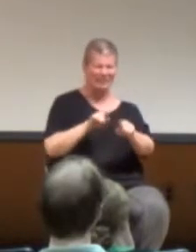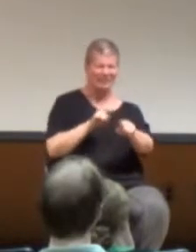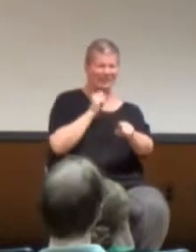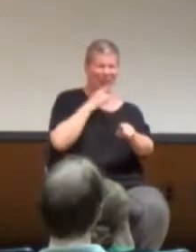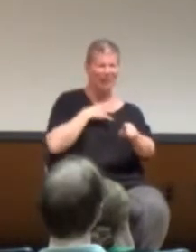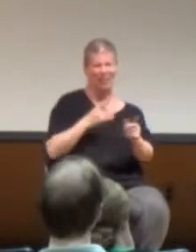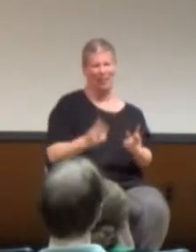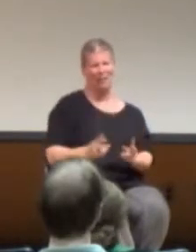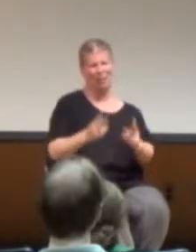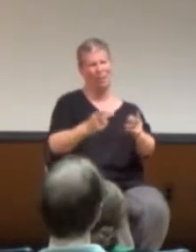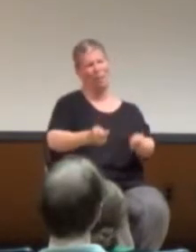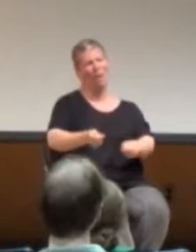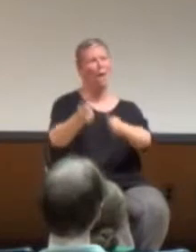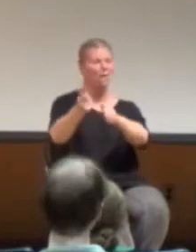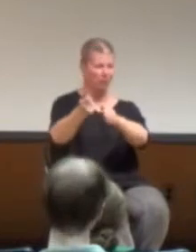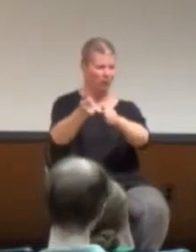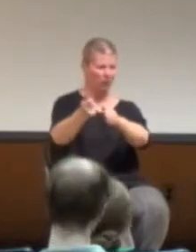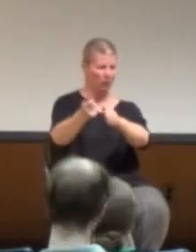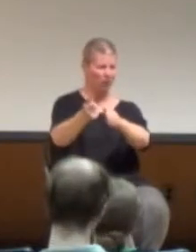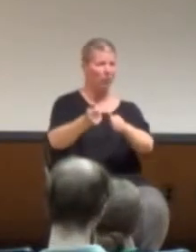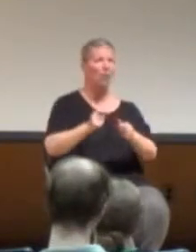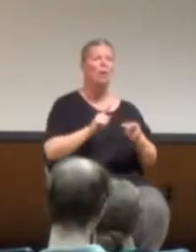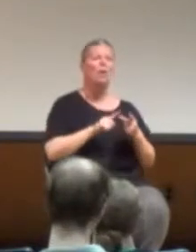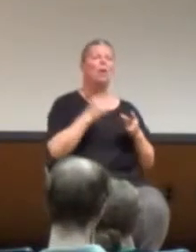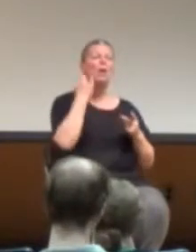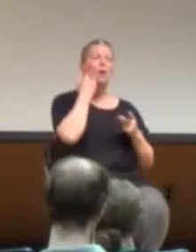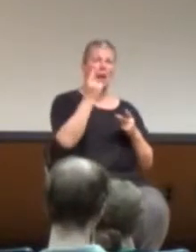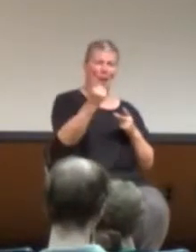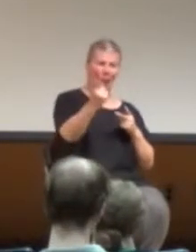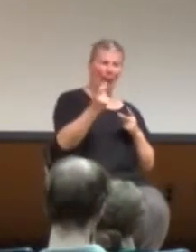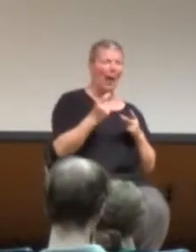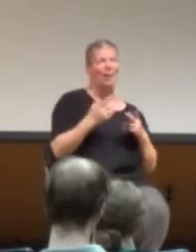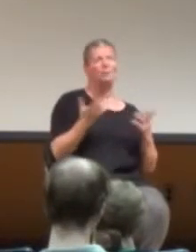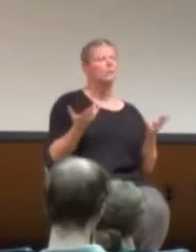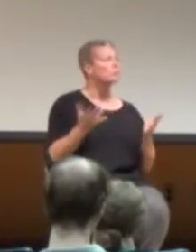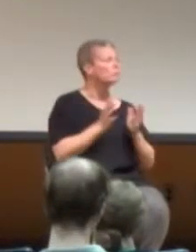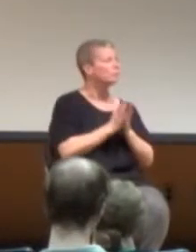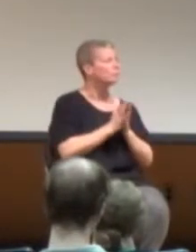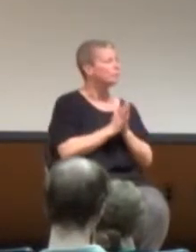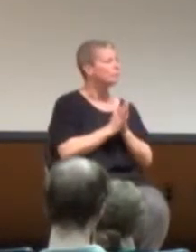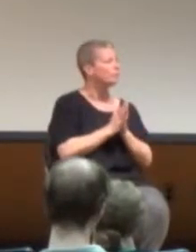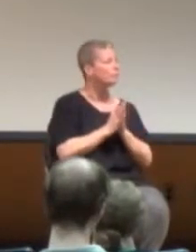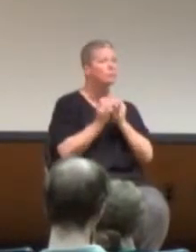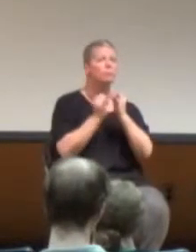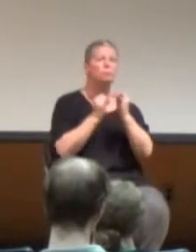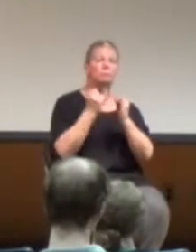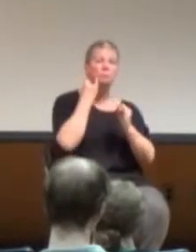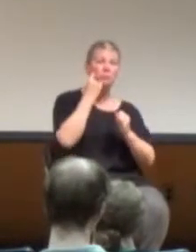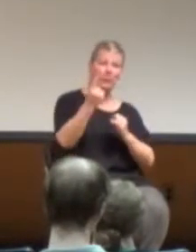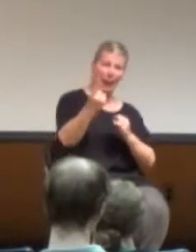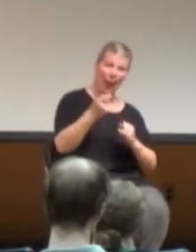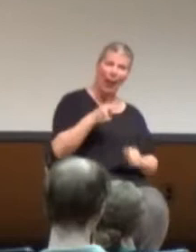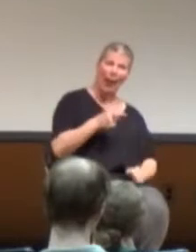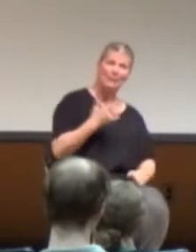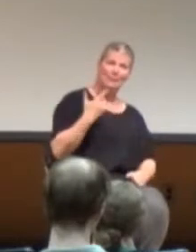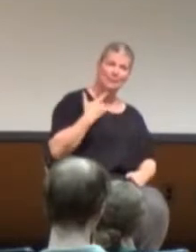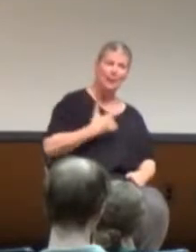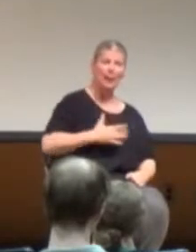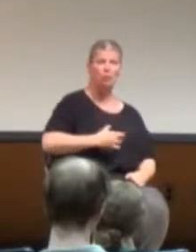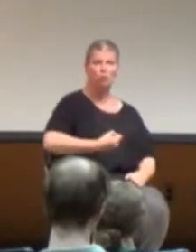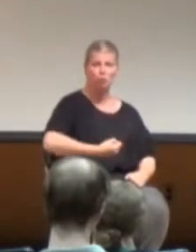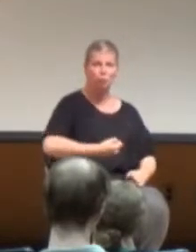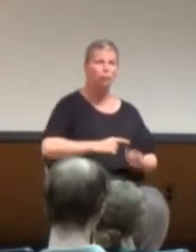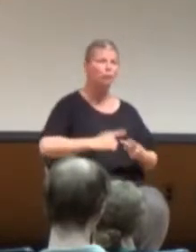yourself, but to asexuality in general, in general. So, say the interview asks you, well, do you masturbate? And you are